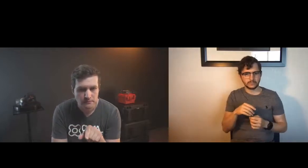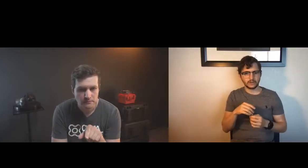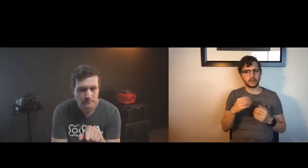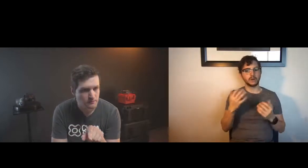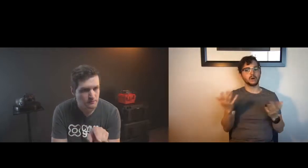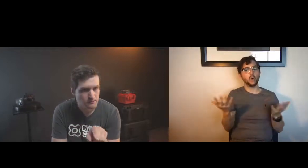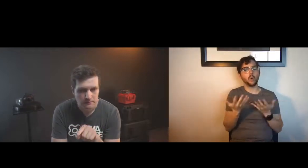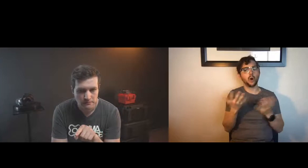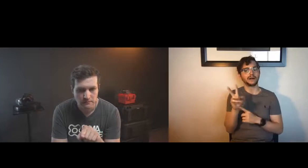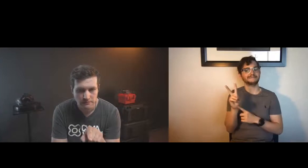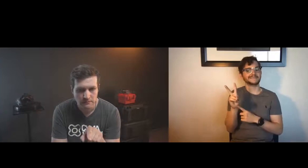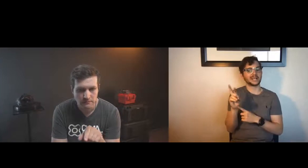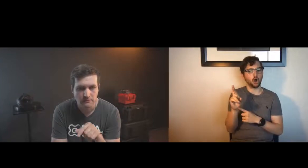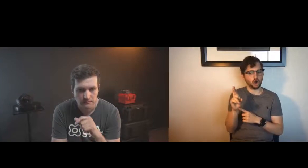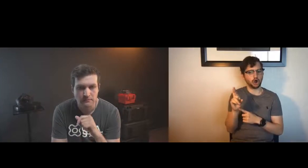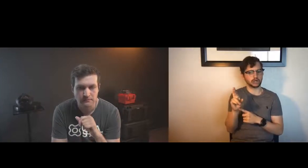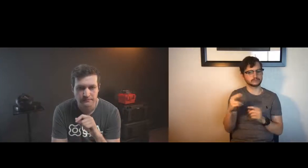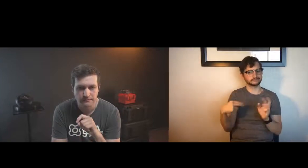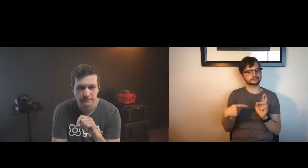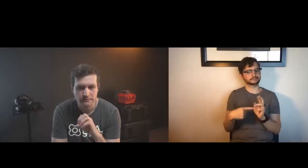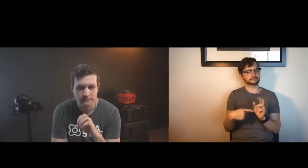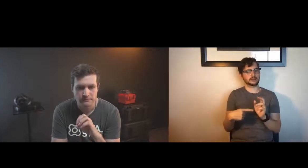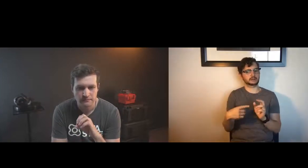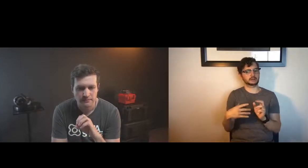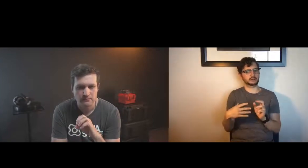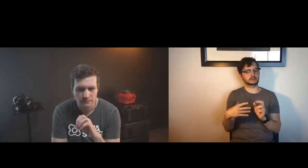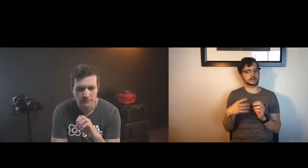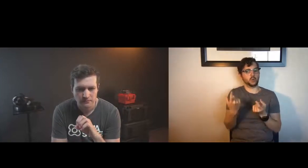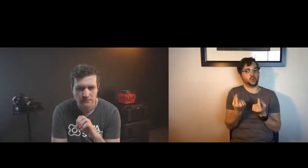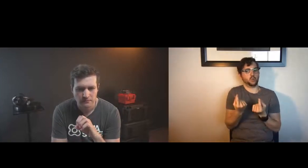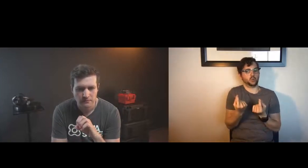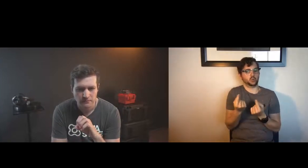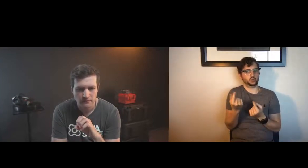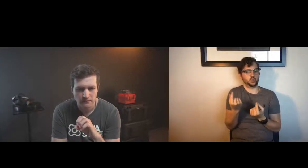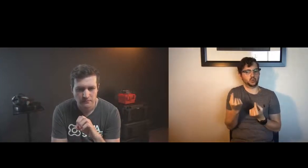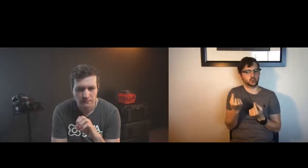to develop tools to improve or use sign language processing